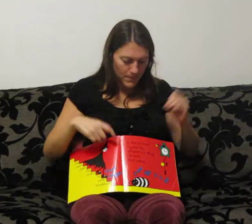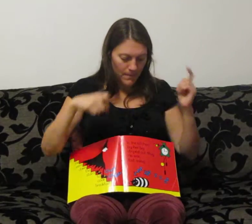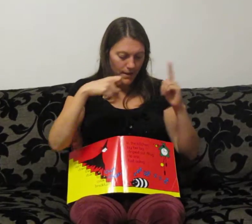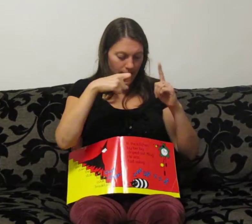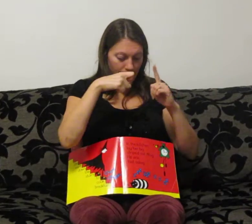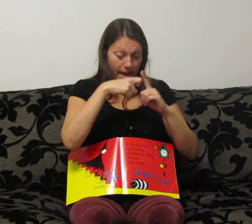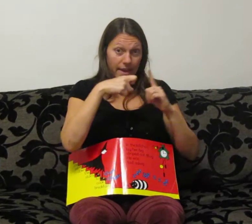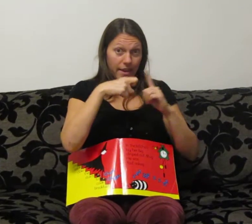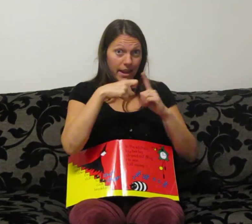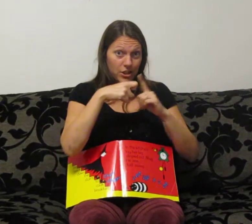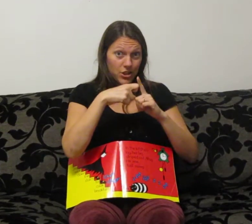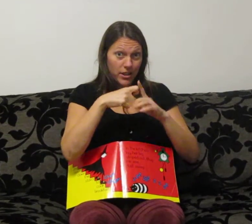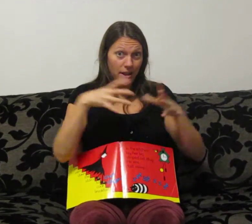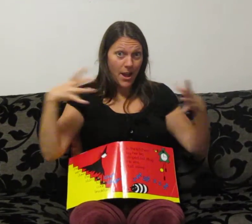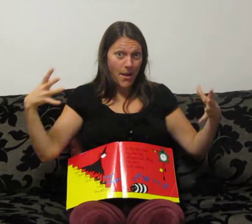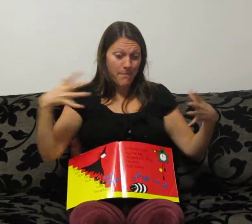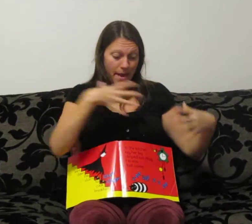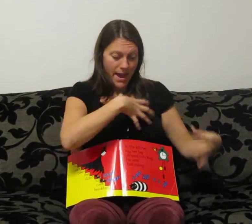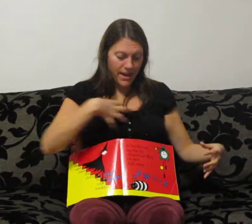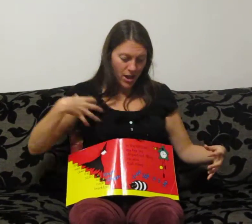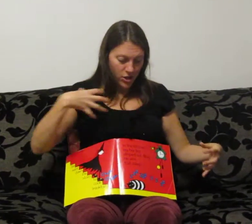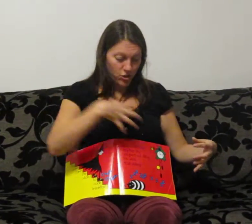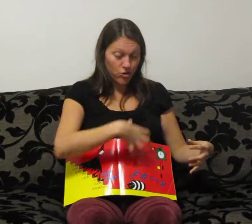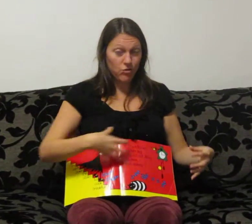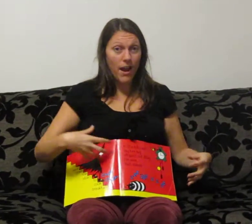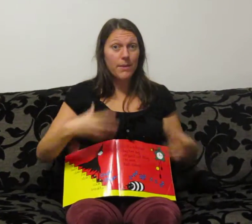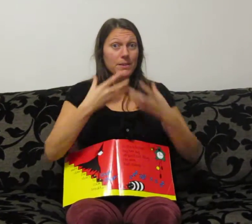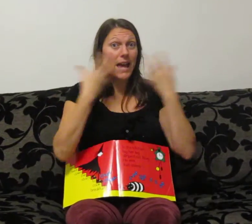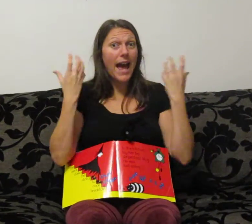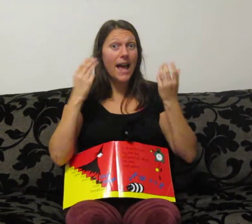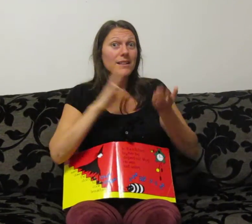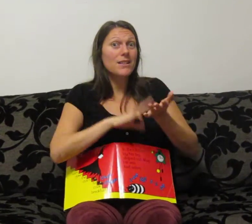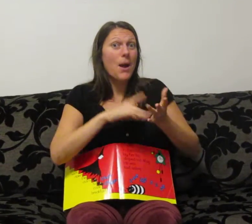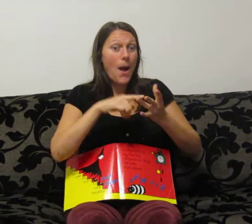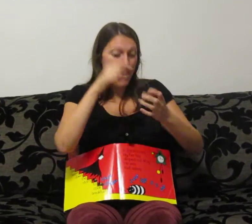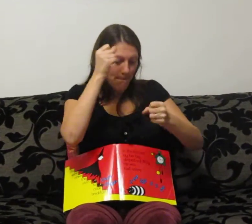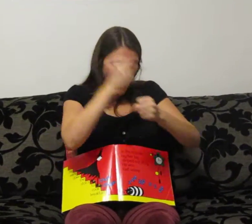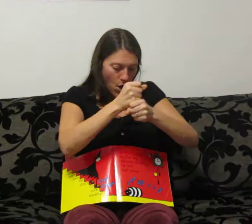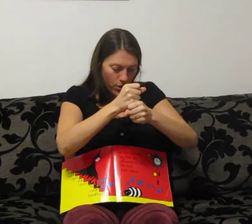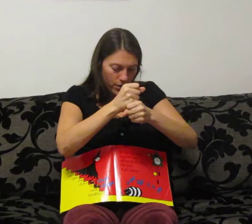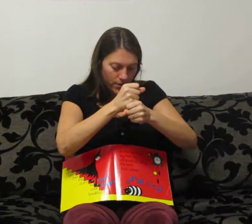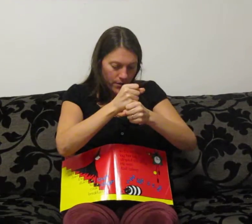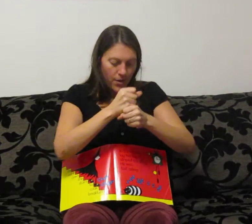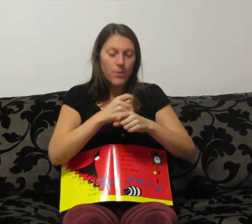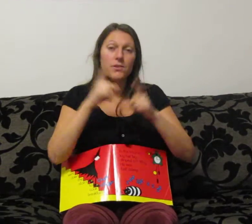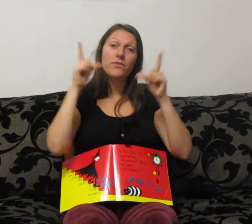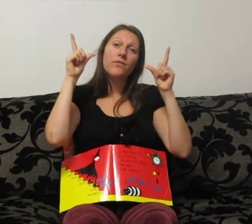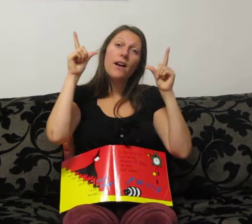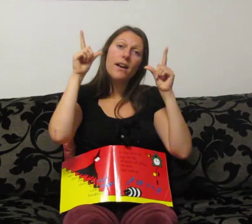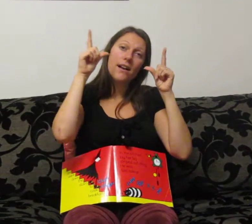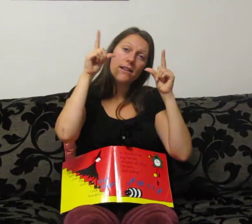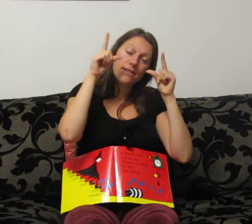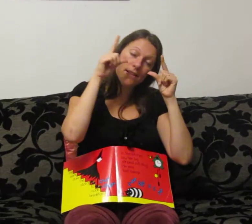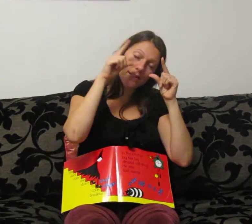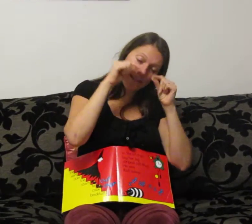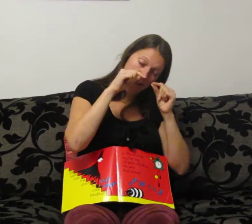In the kitchen her big striped cat, Mog, was fast asleep.